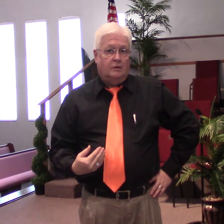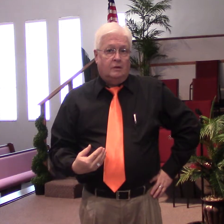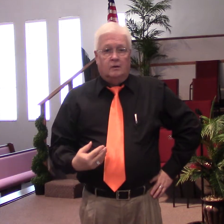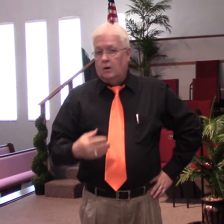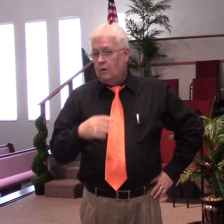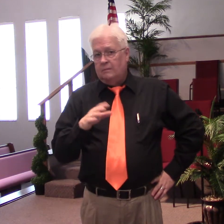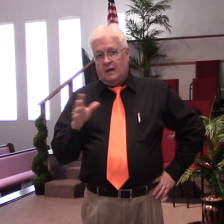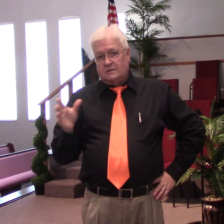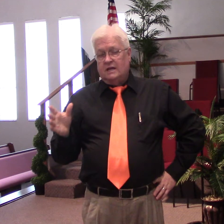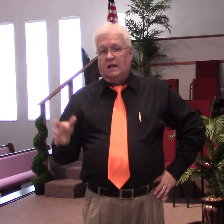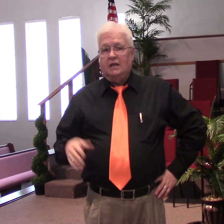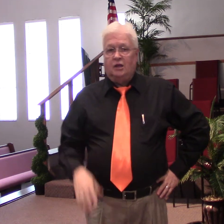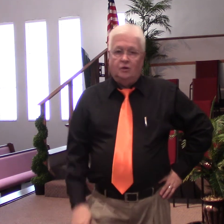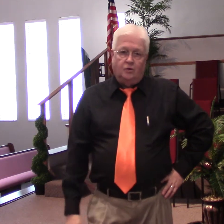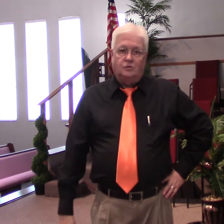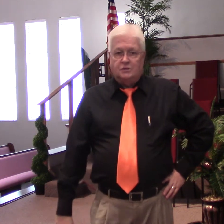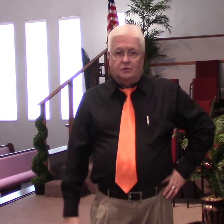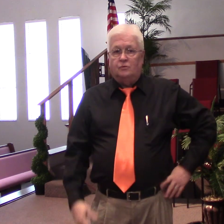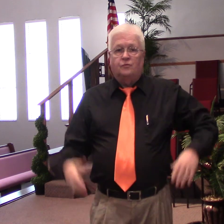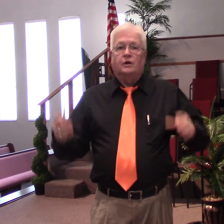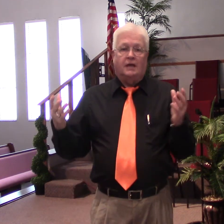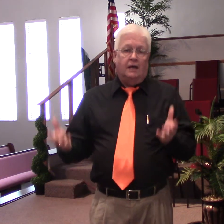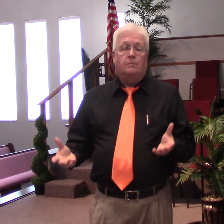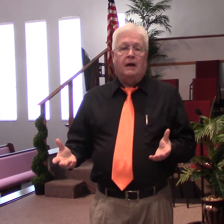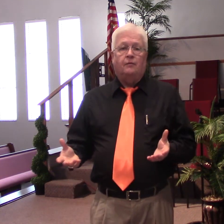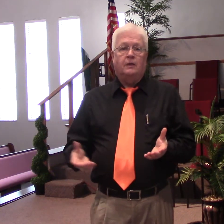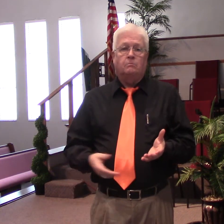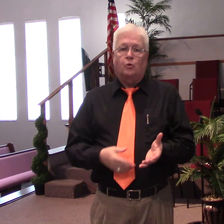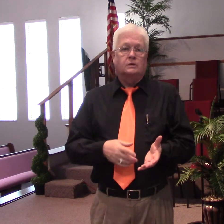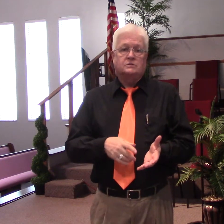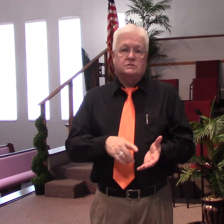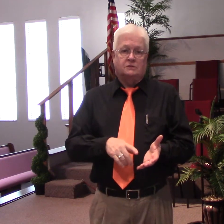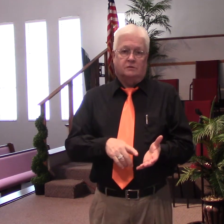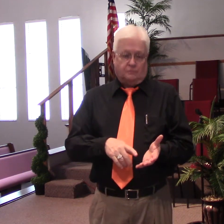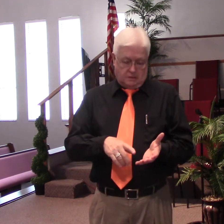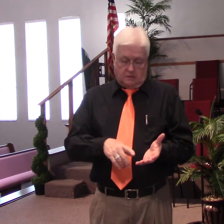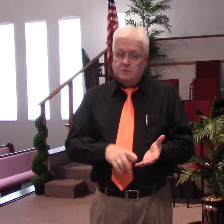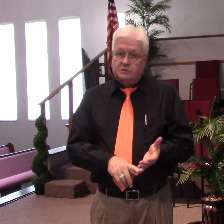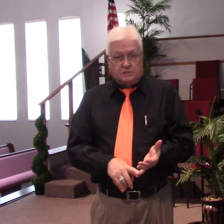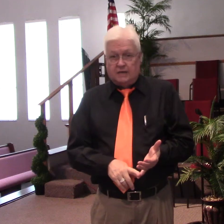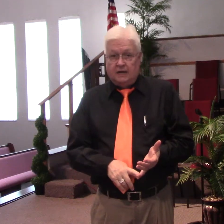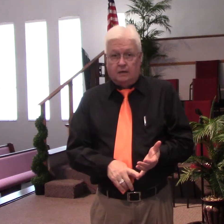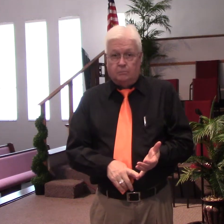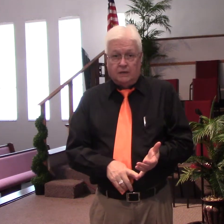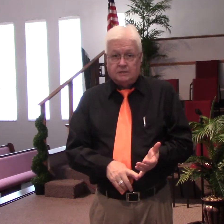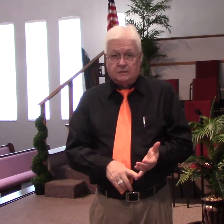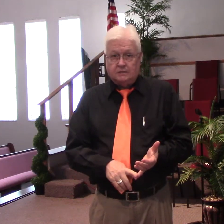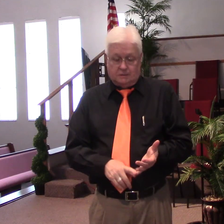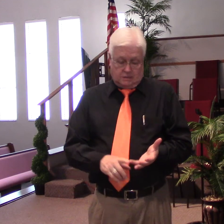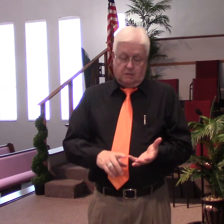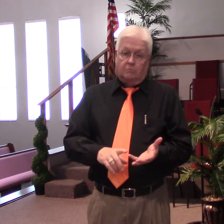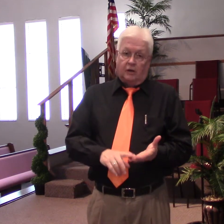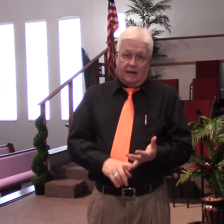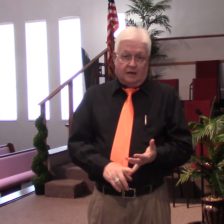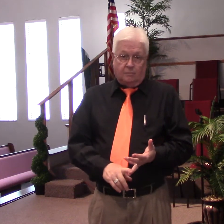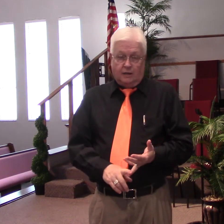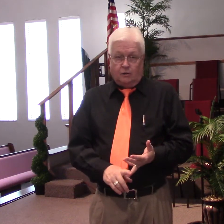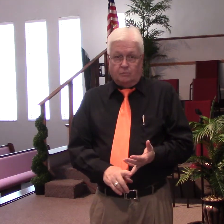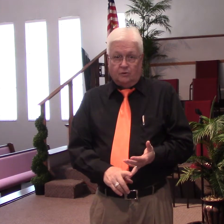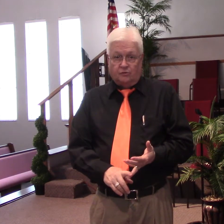Oh, I'm not telling you to forget about the importance of setting a budget, planning to pay your bills